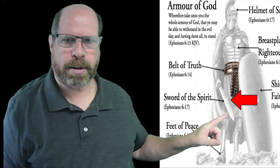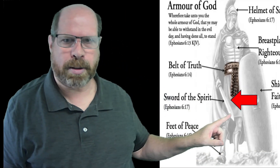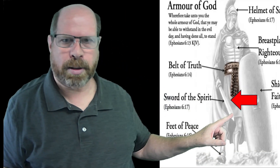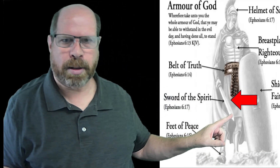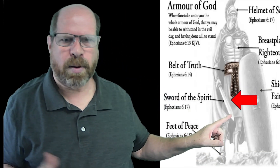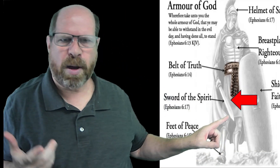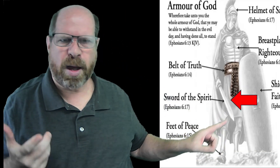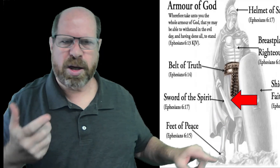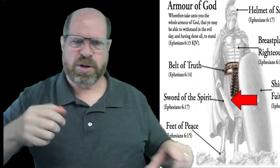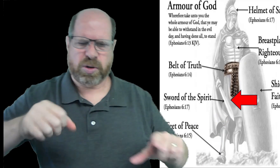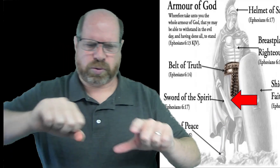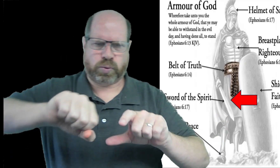see here's a sword